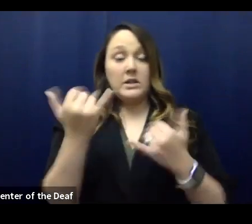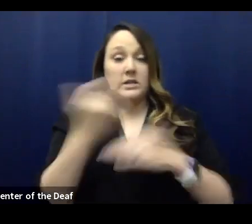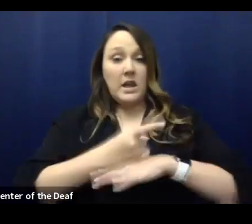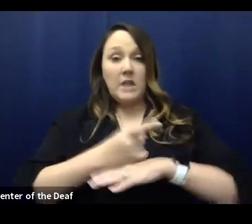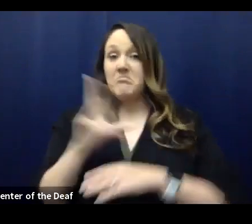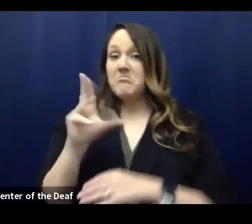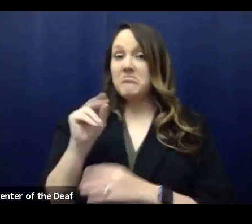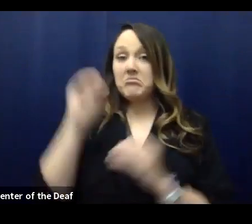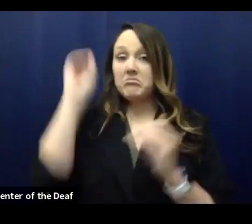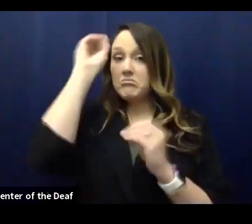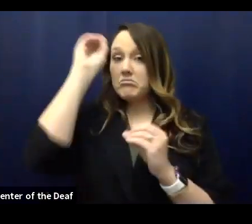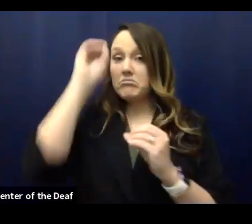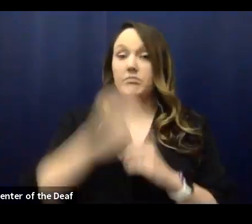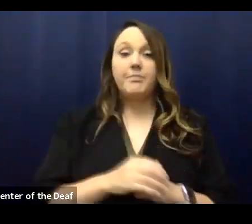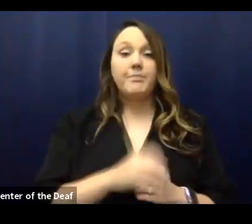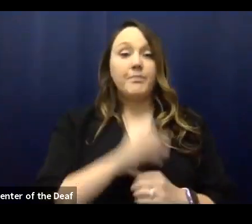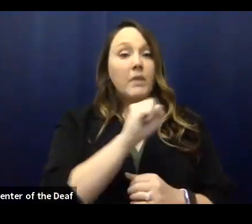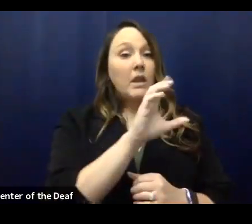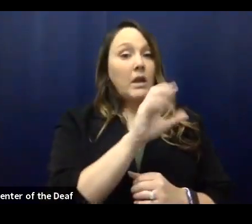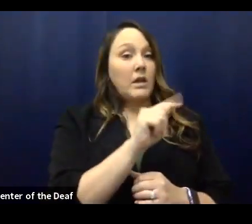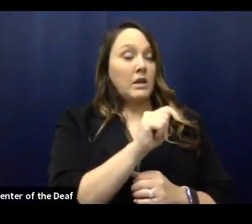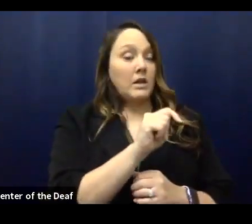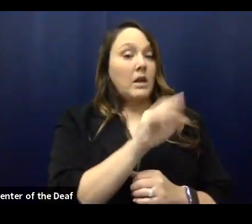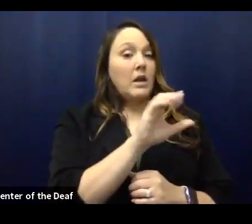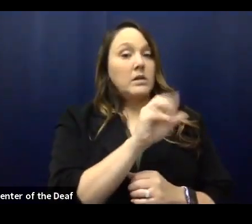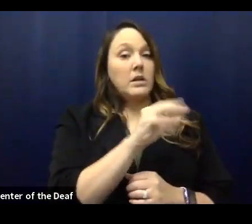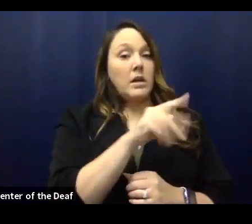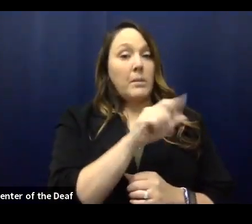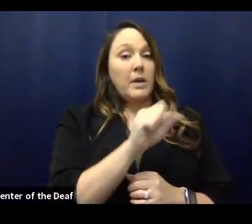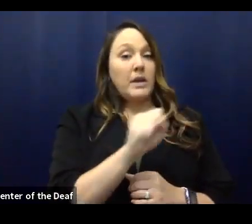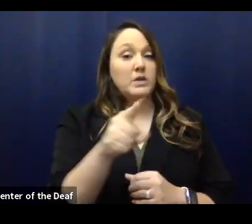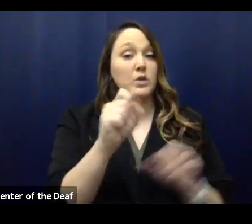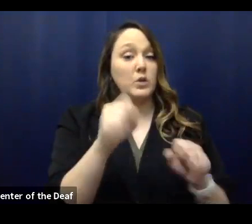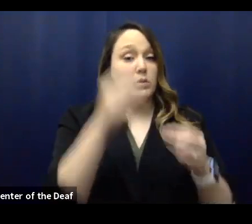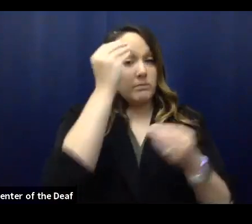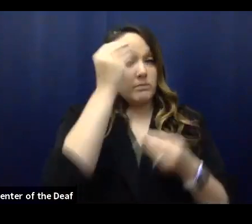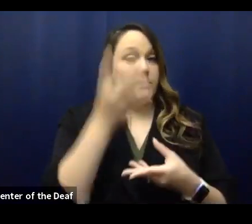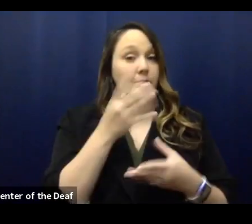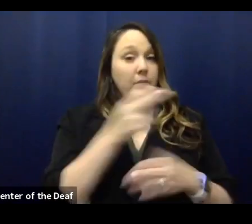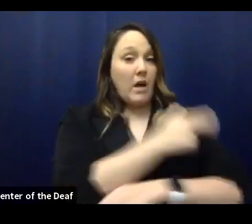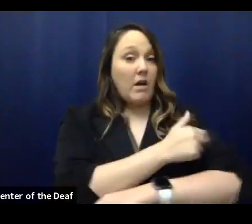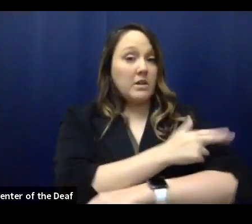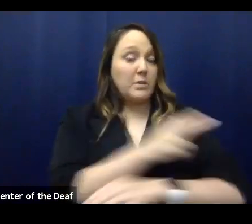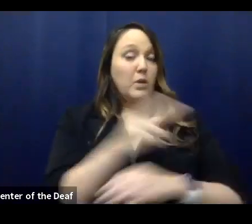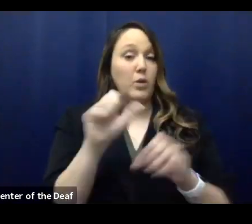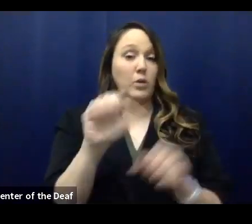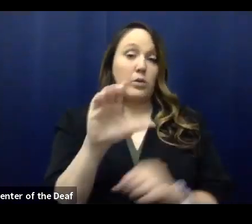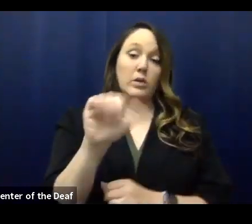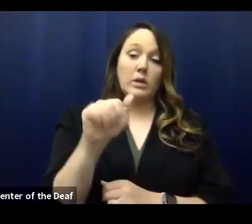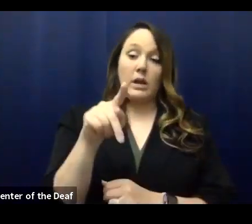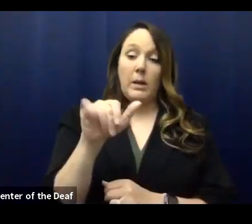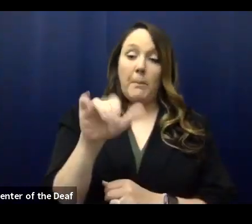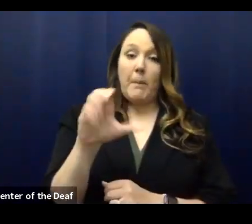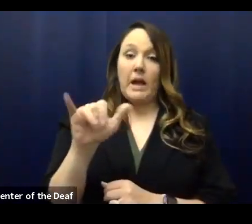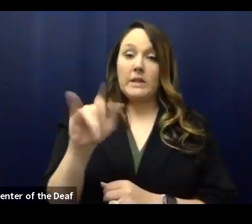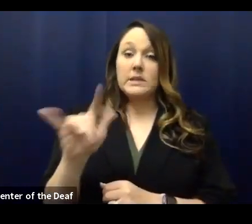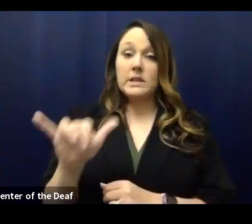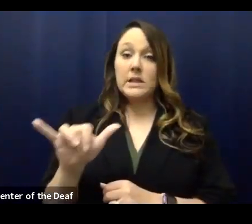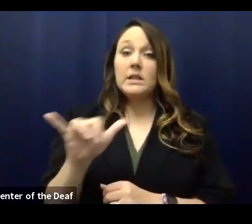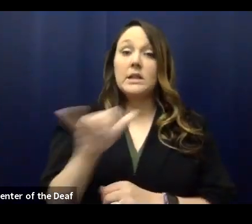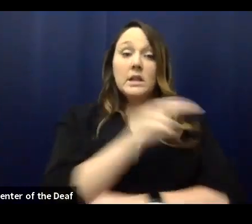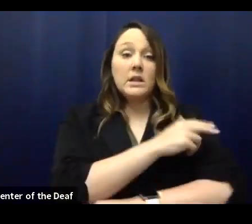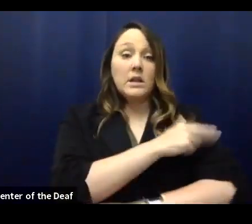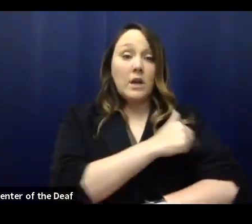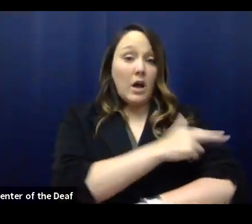No. From Scott with Compass, can you give an update on the hospital capacity situation? Are any hospitals transferring COVID